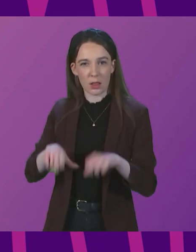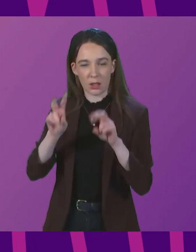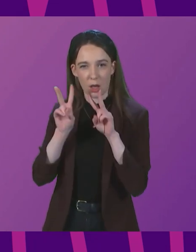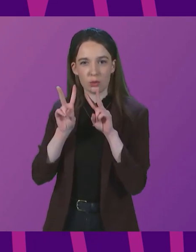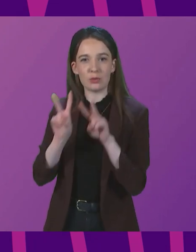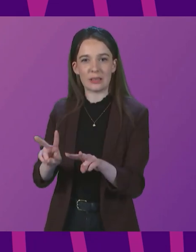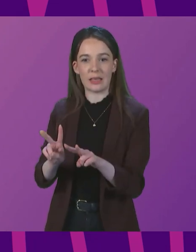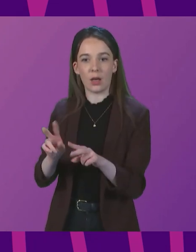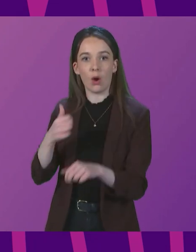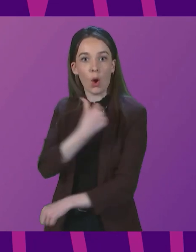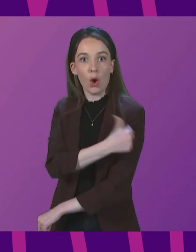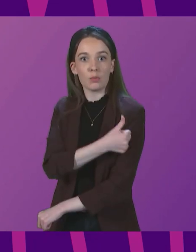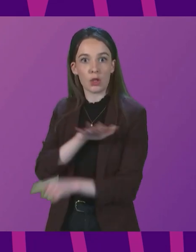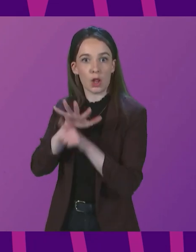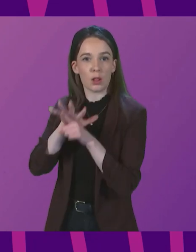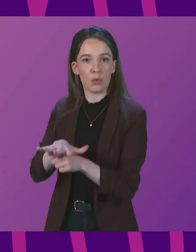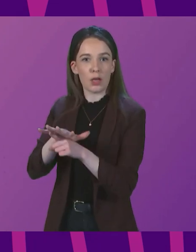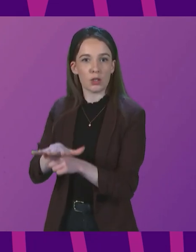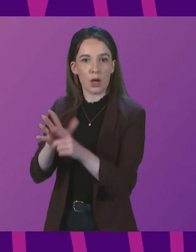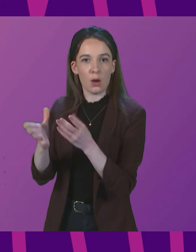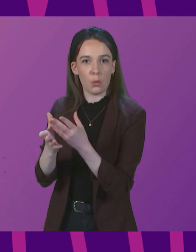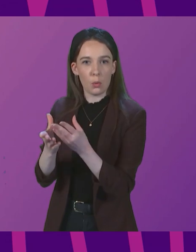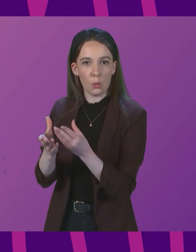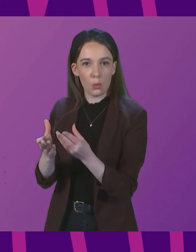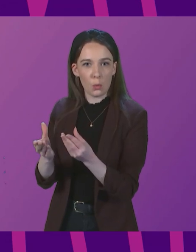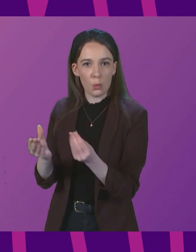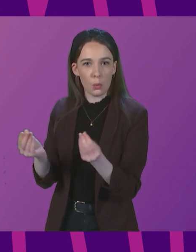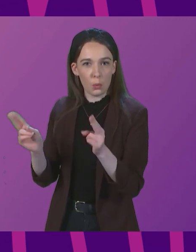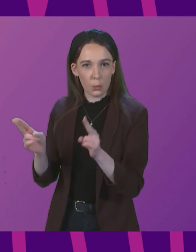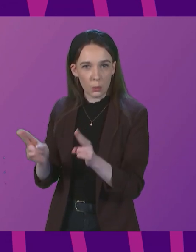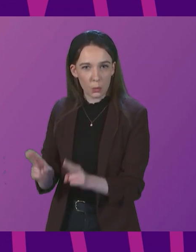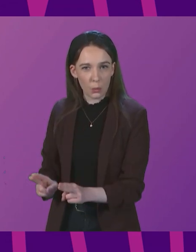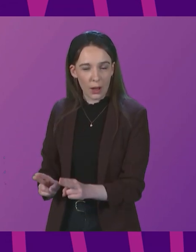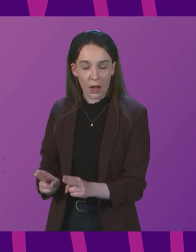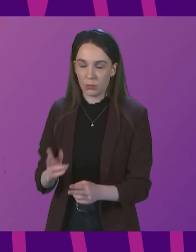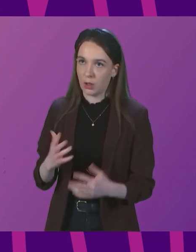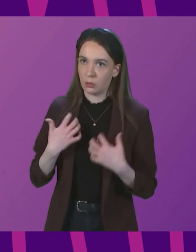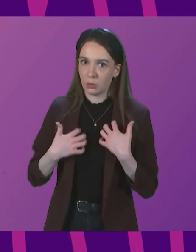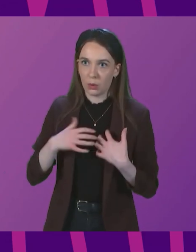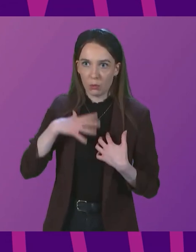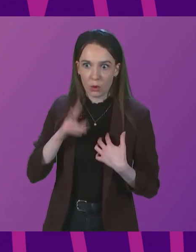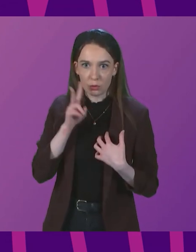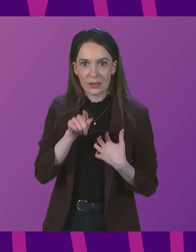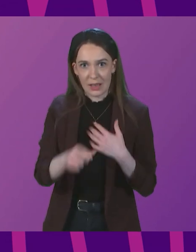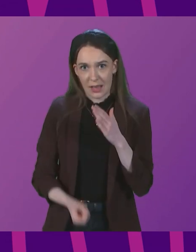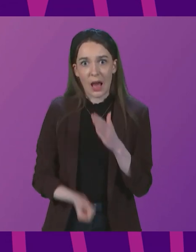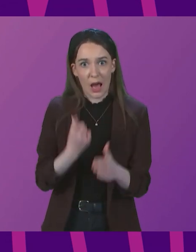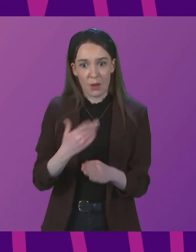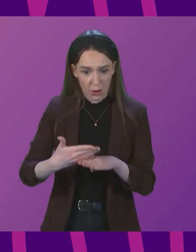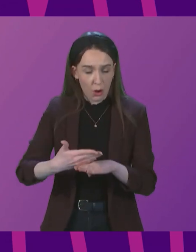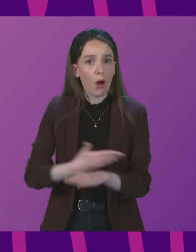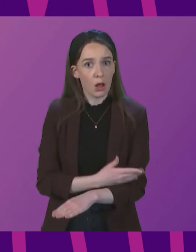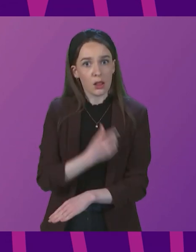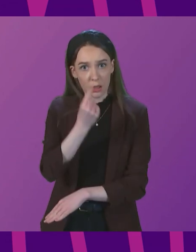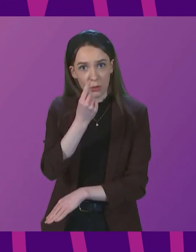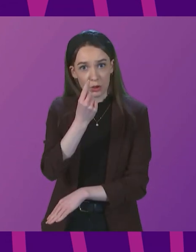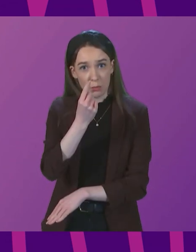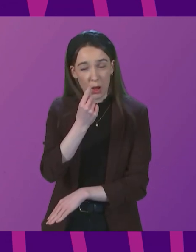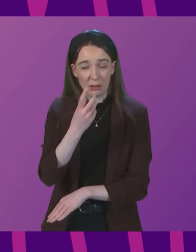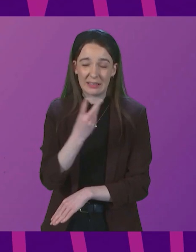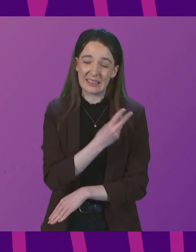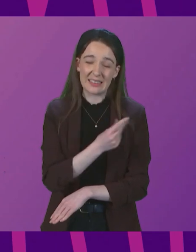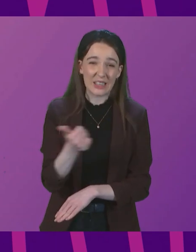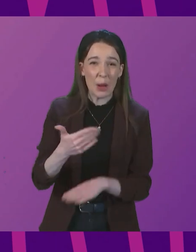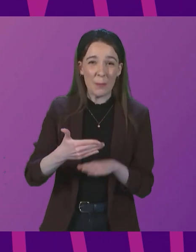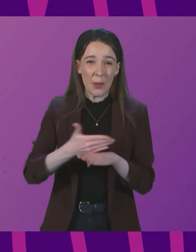hospitals ease as well. And obviously we are keen to see that happen as quickly as possible. There is some early indication in the hospital admission